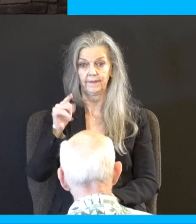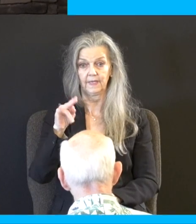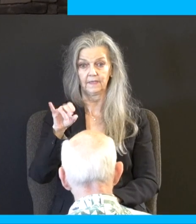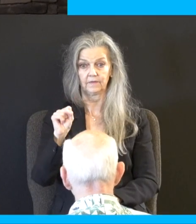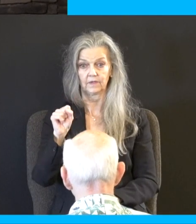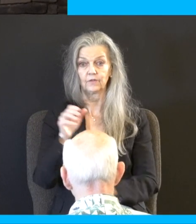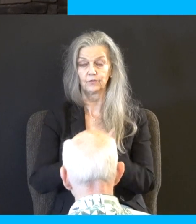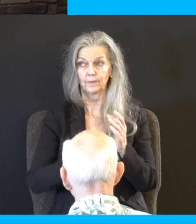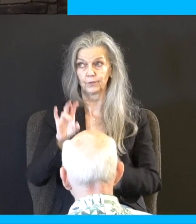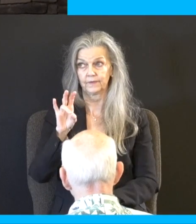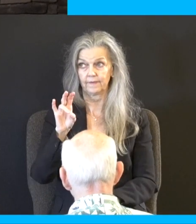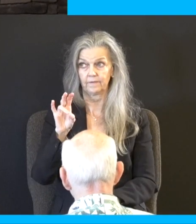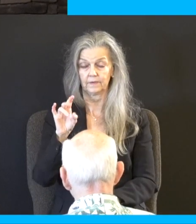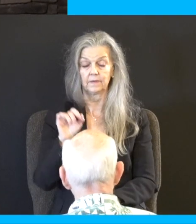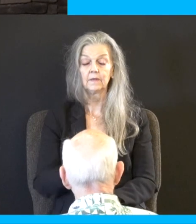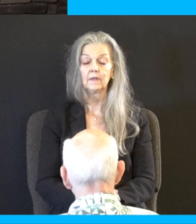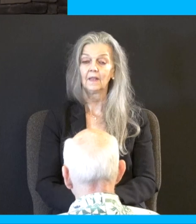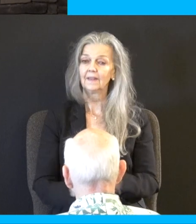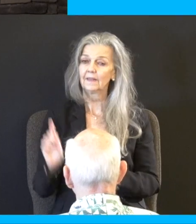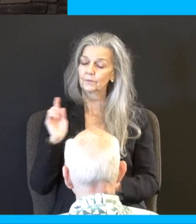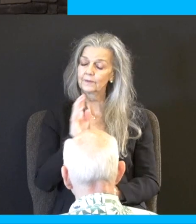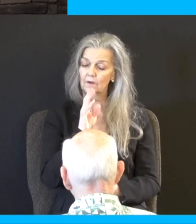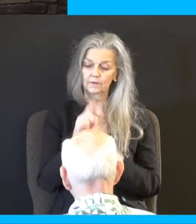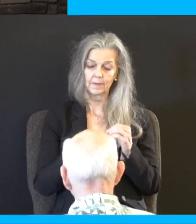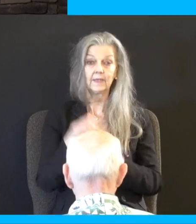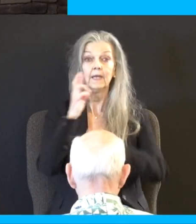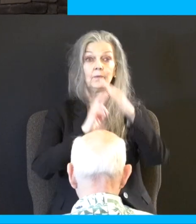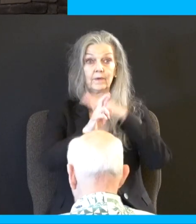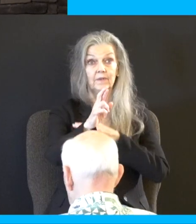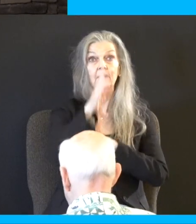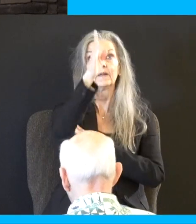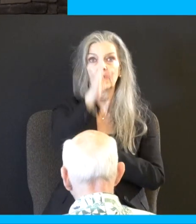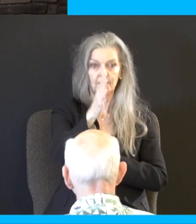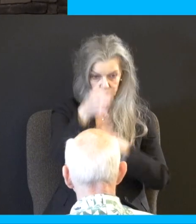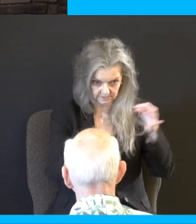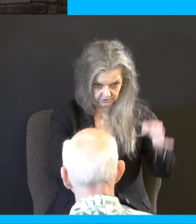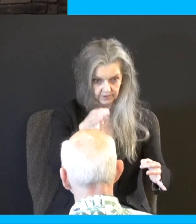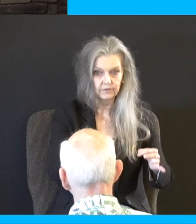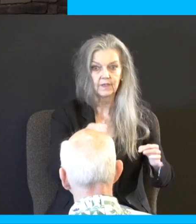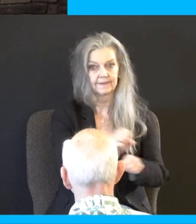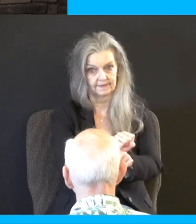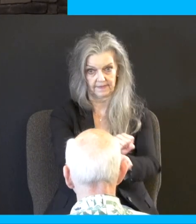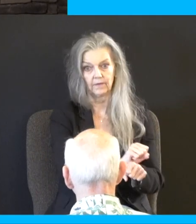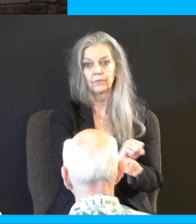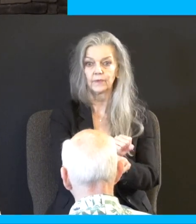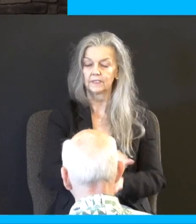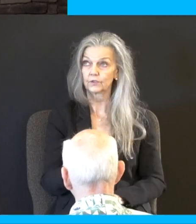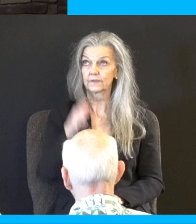Last week we talked about in Revelation how that God will eventually judge slavery in Revelation 18 just as he's going to judge a whole lot of other